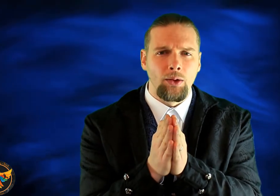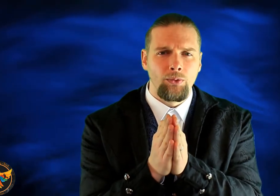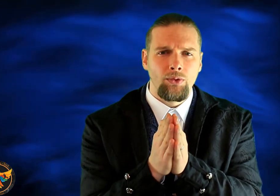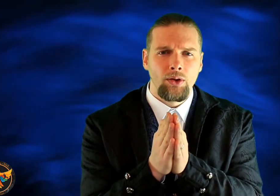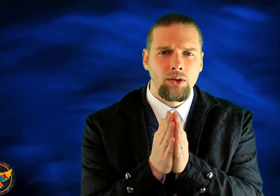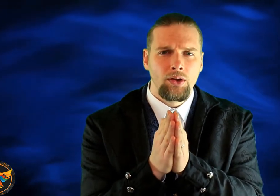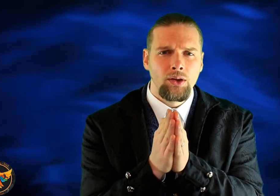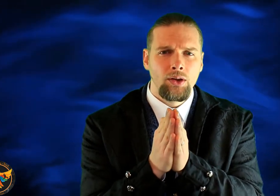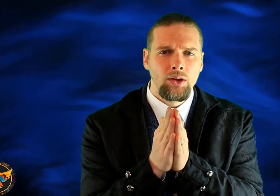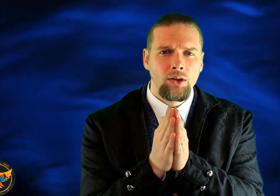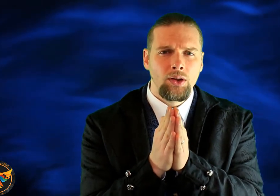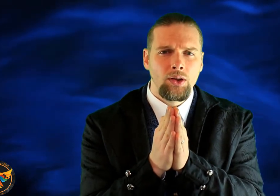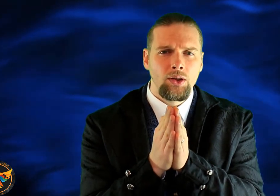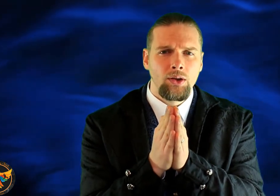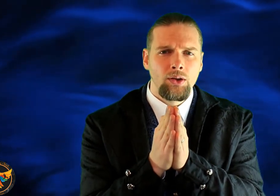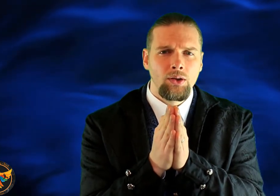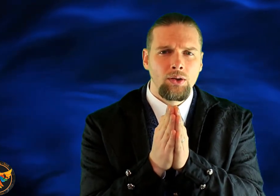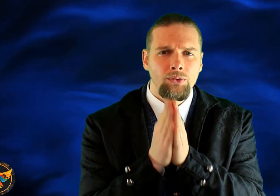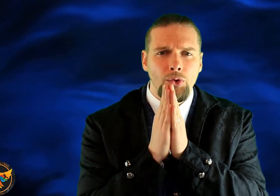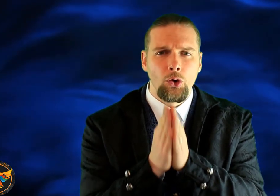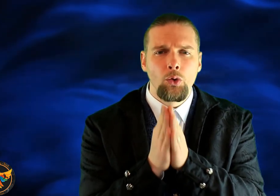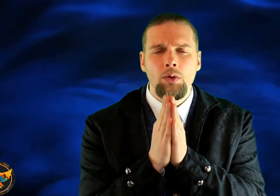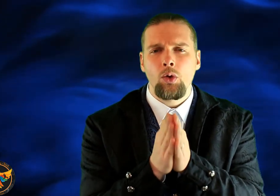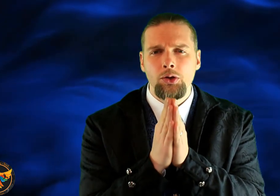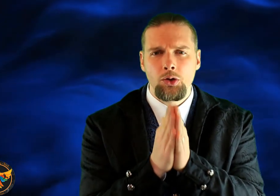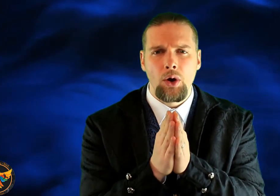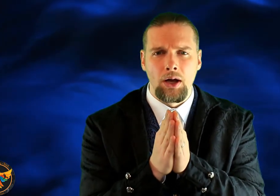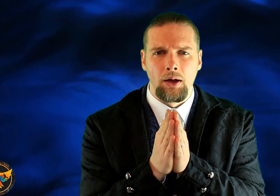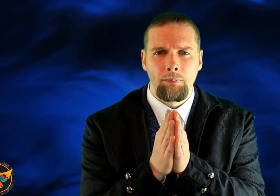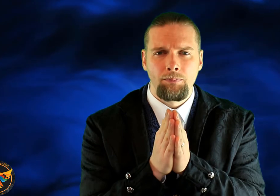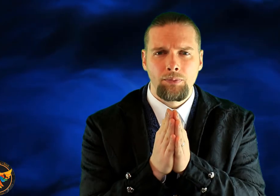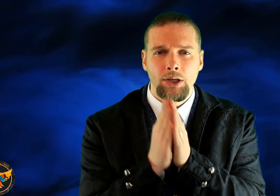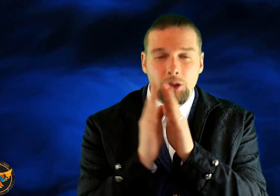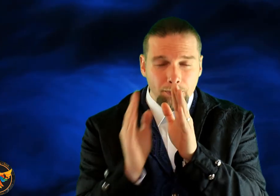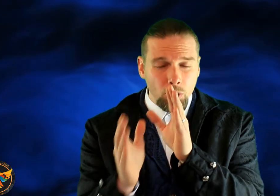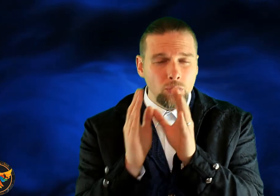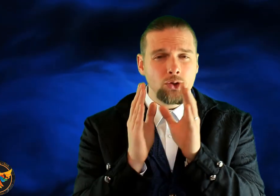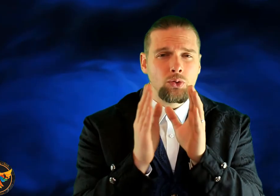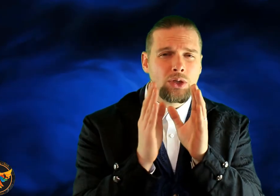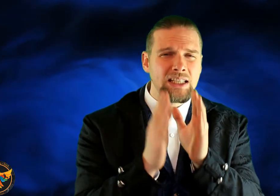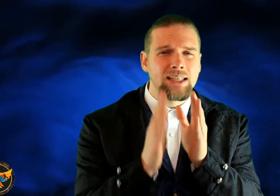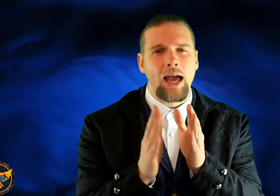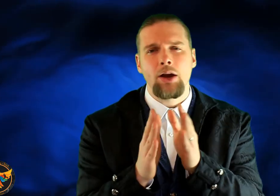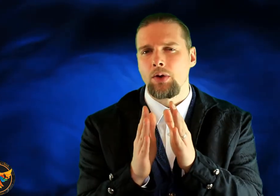for who and what you are, as opposed to desiring